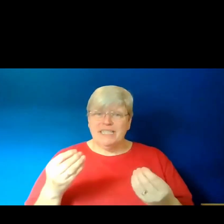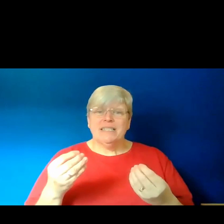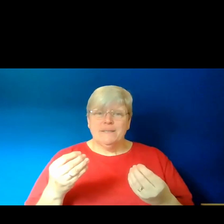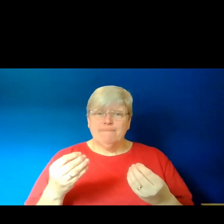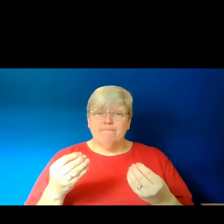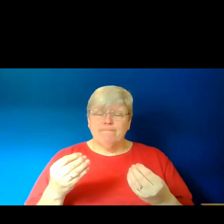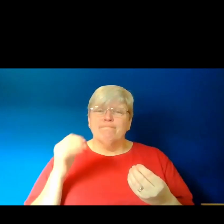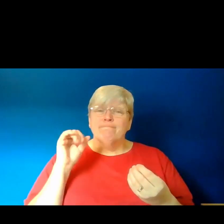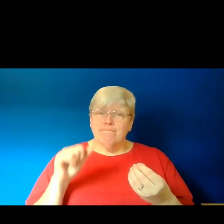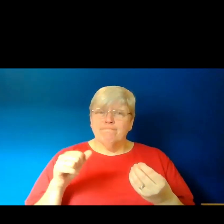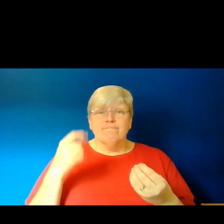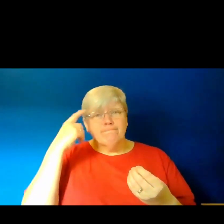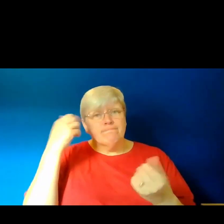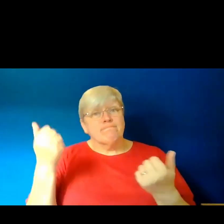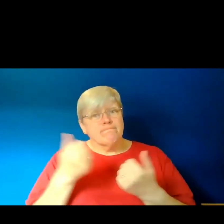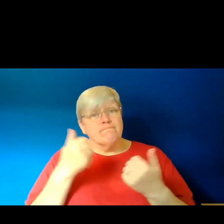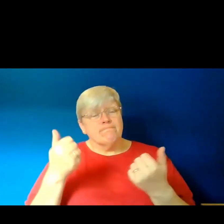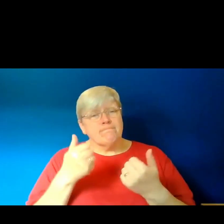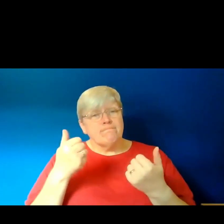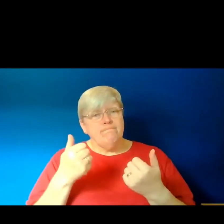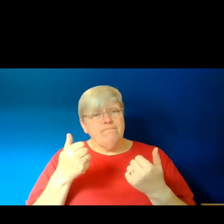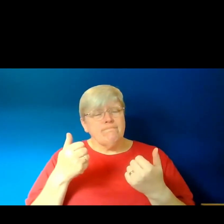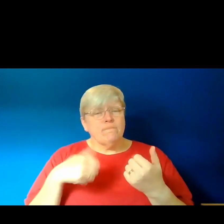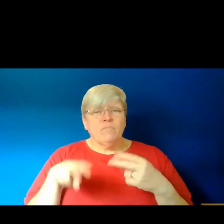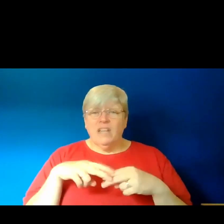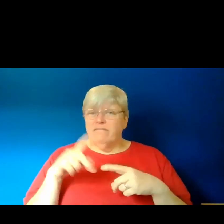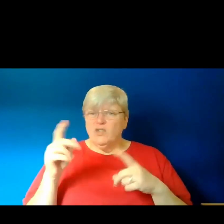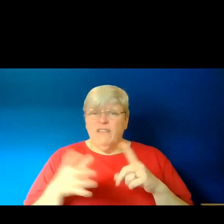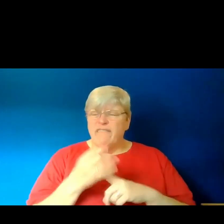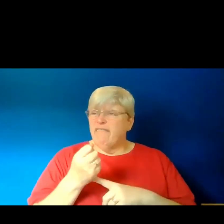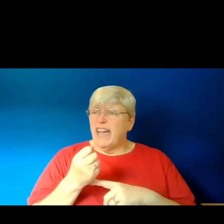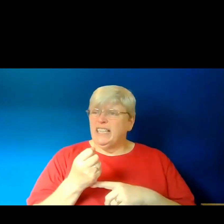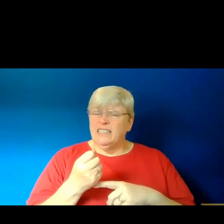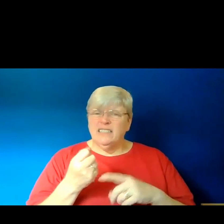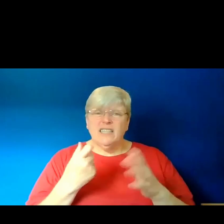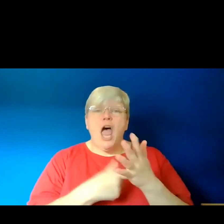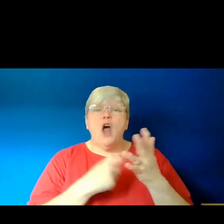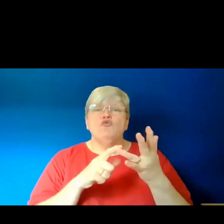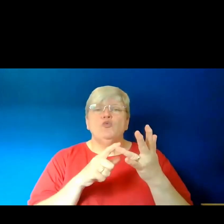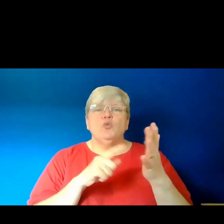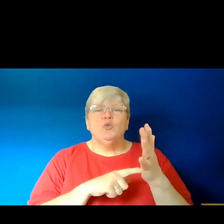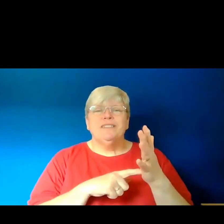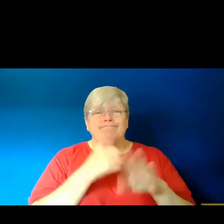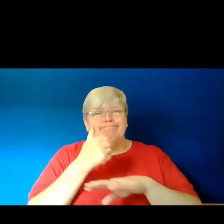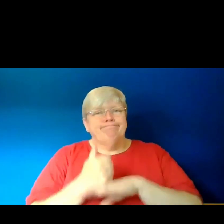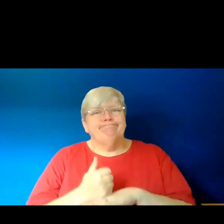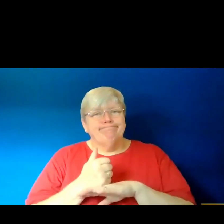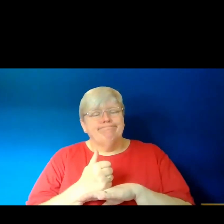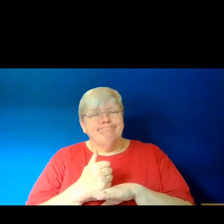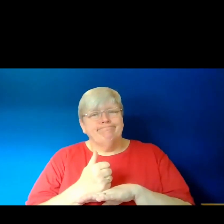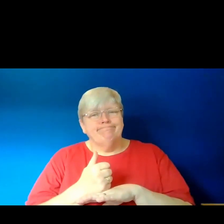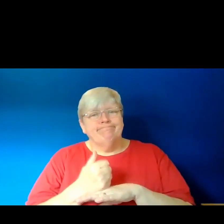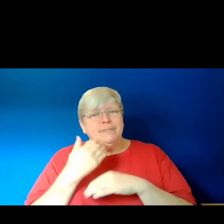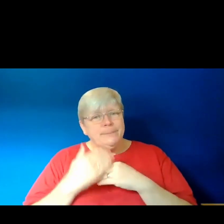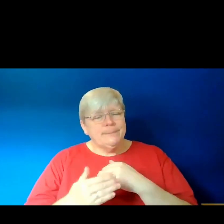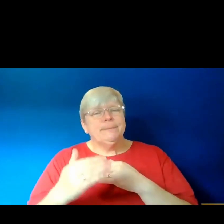And yeah, I do think it's OK if you can find a kind of route for what you're thinking. So often there's kind